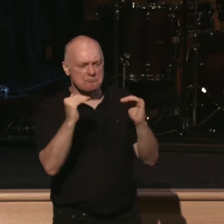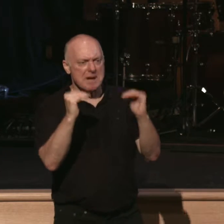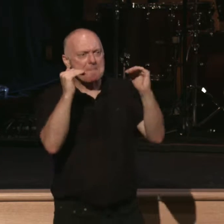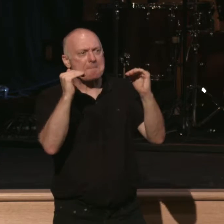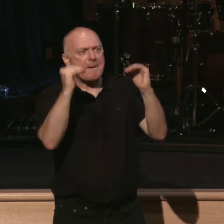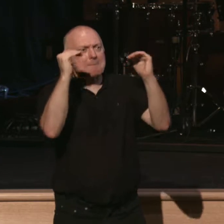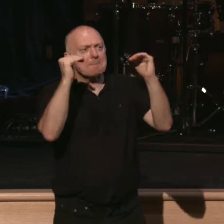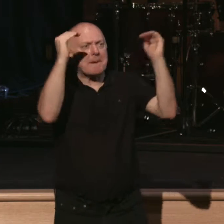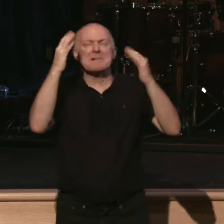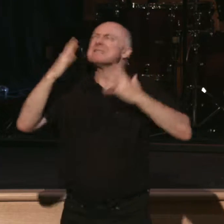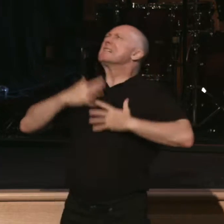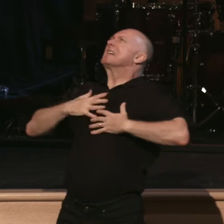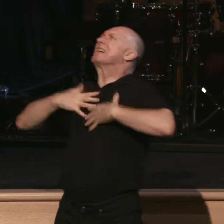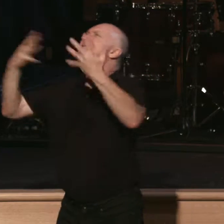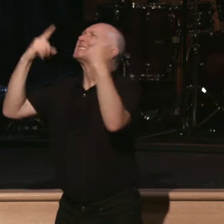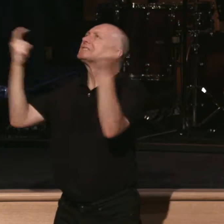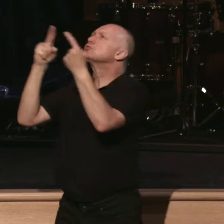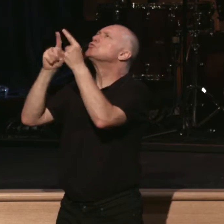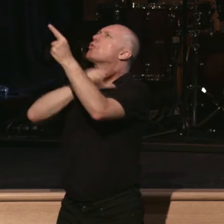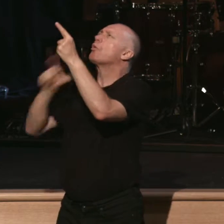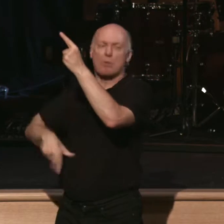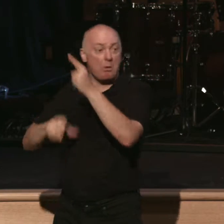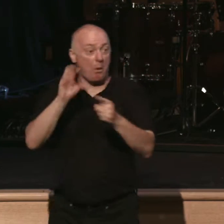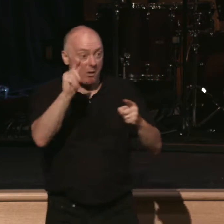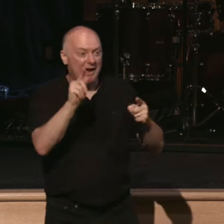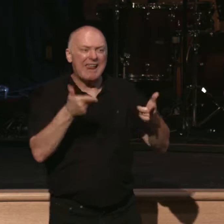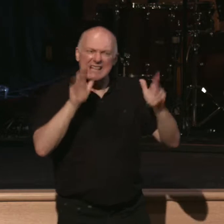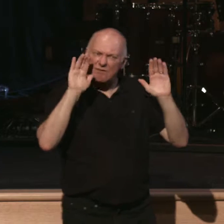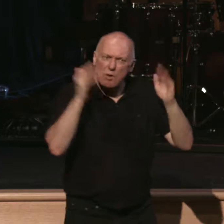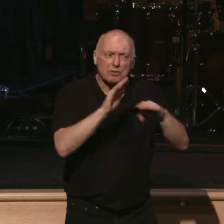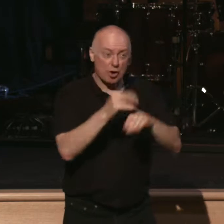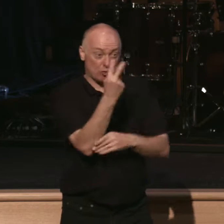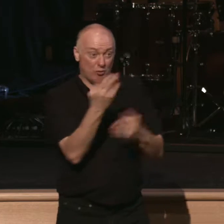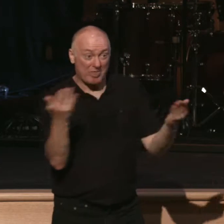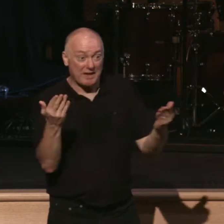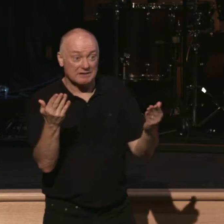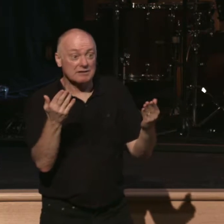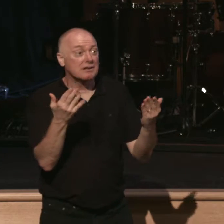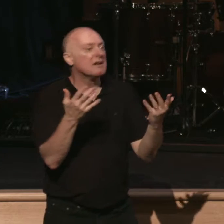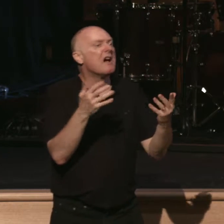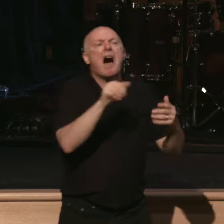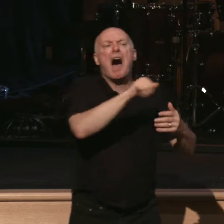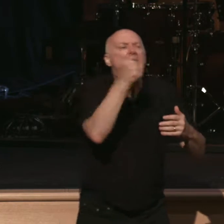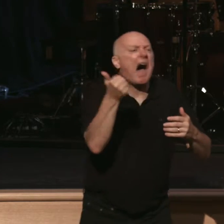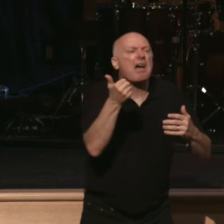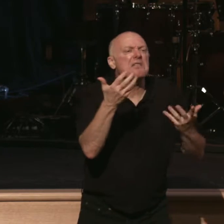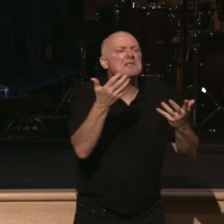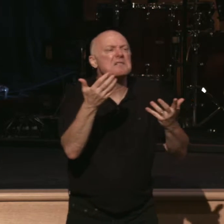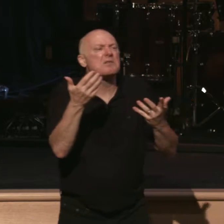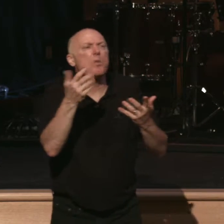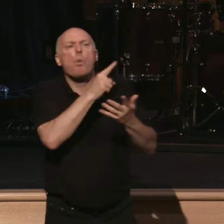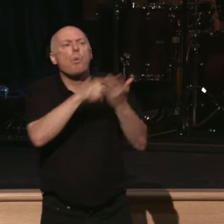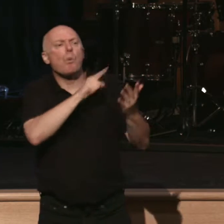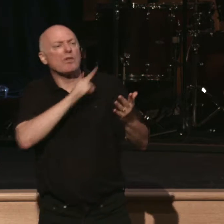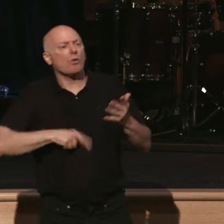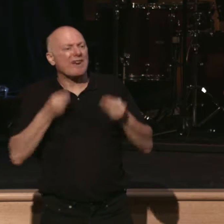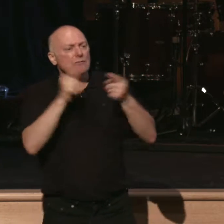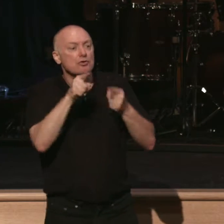confessing sin to the Lord? All right? So let's focus on those two things as well as any other insight that the Lord has given you tonight. All right?